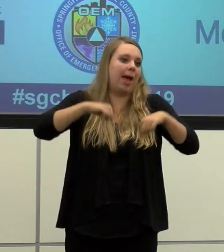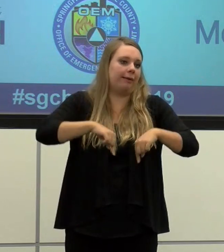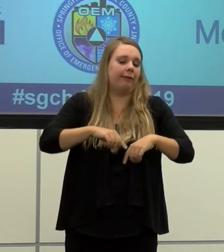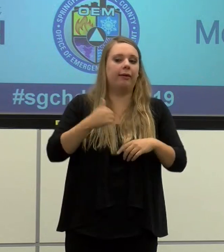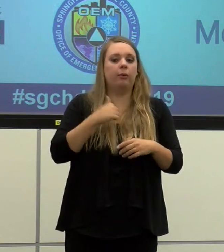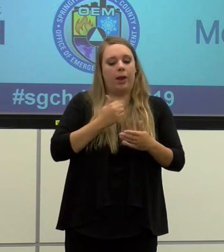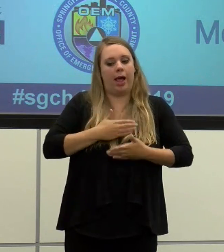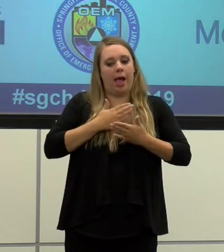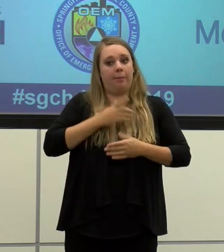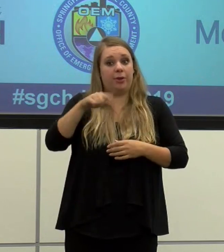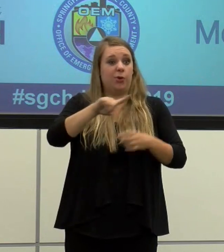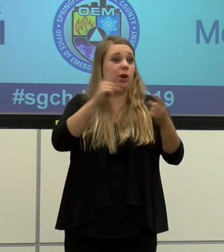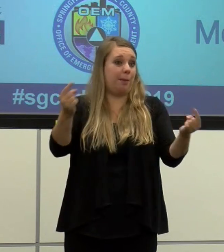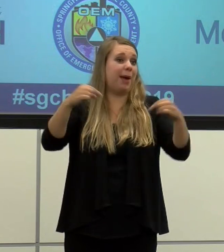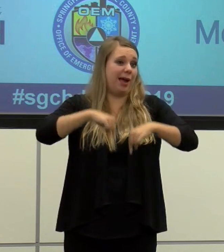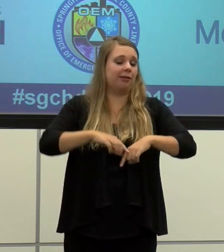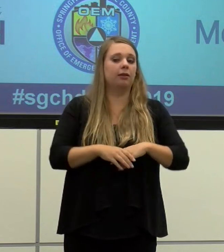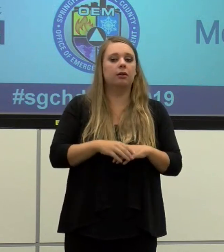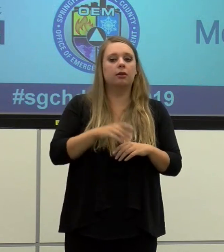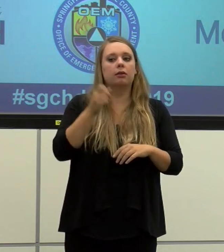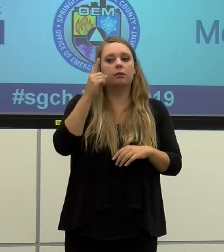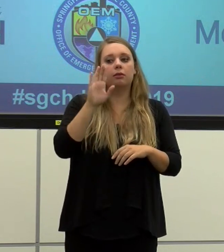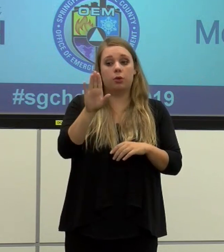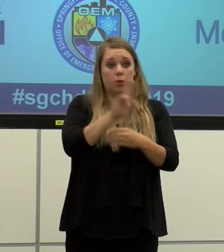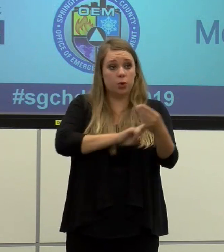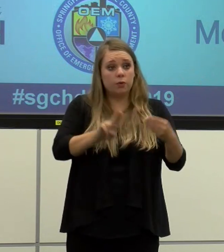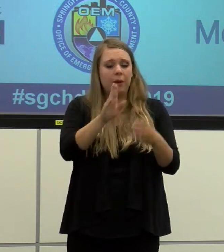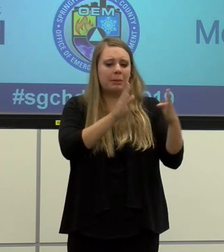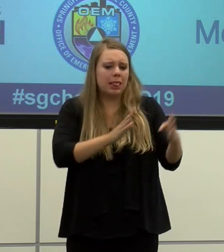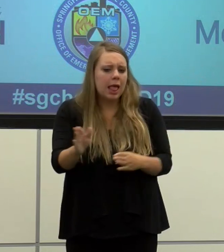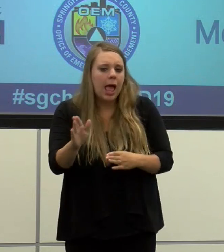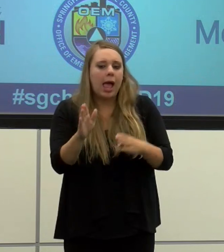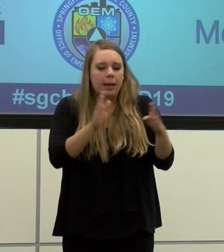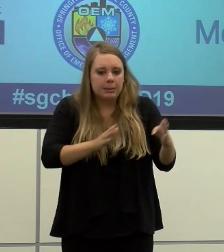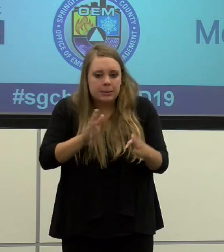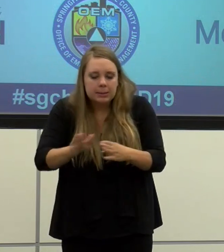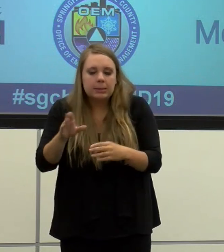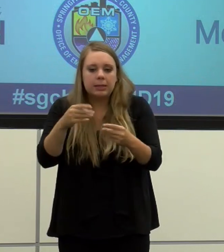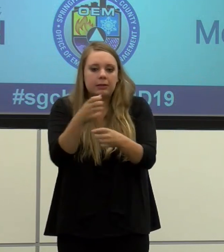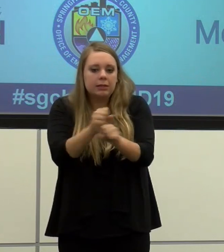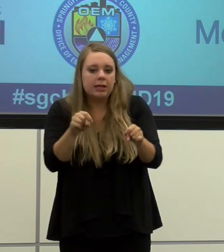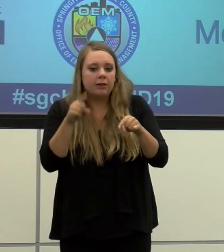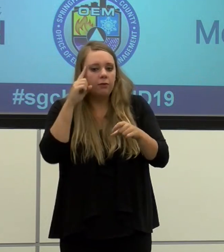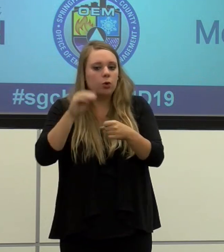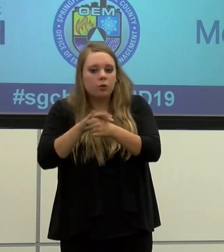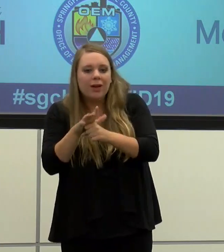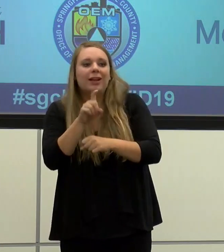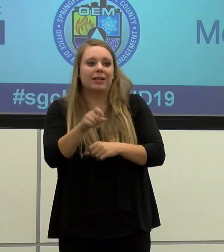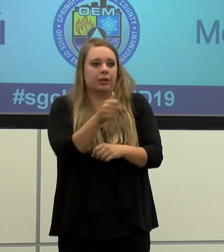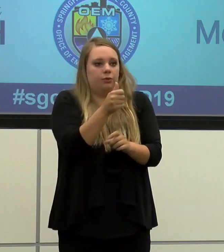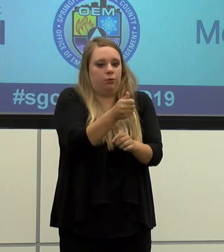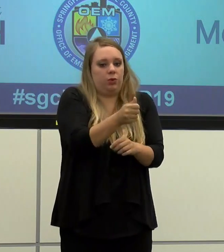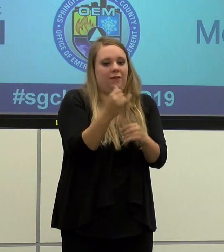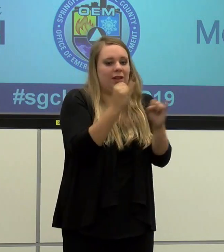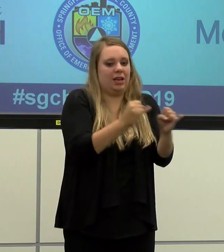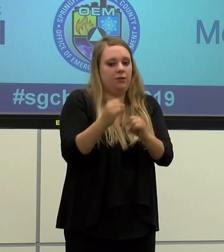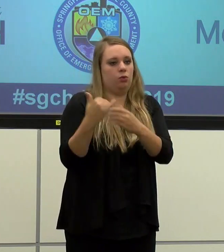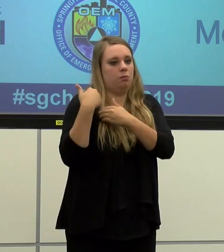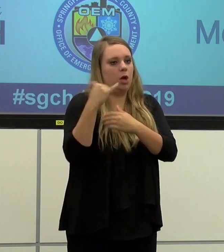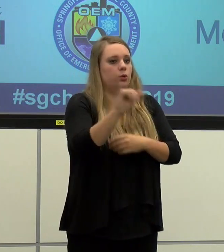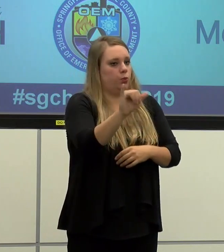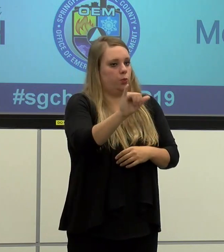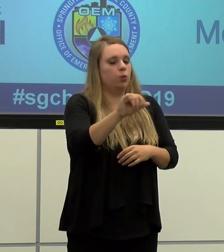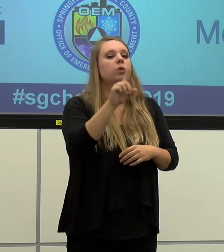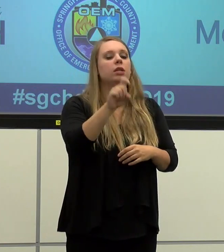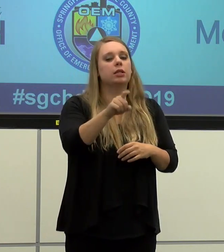back. But just as your university has planned and prepared for COVID-19, we need you to do the same. We